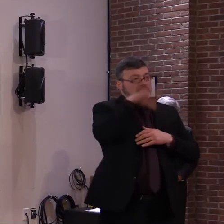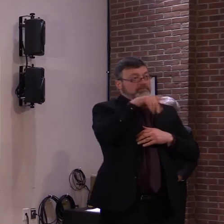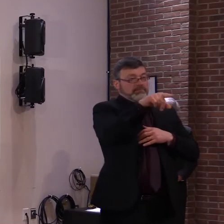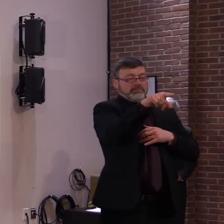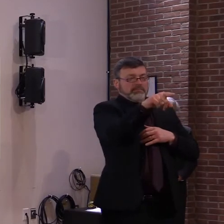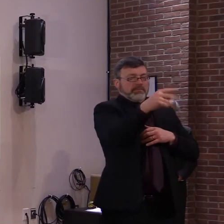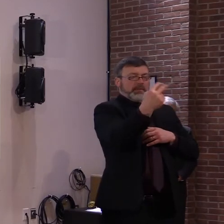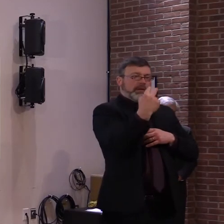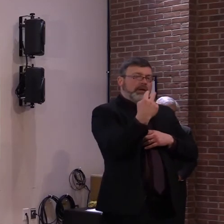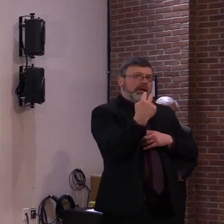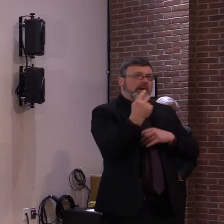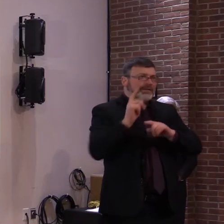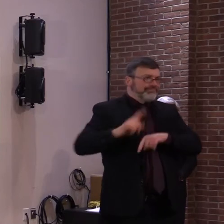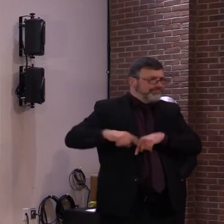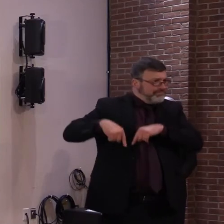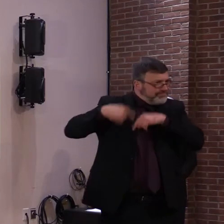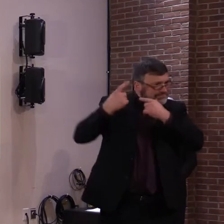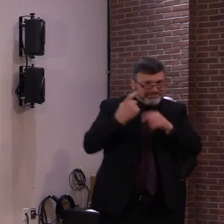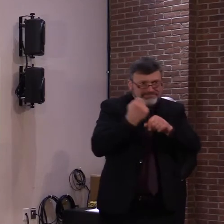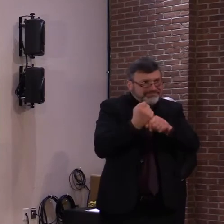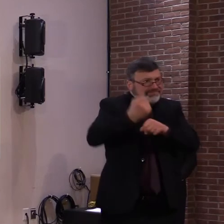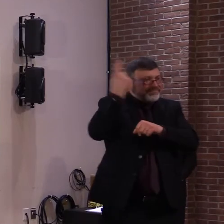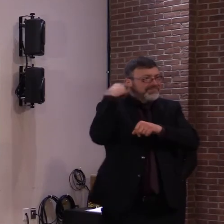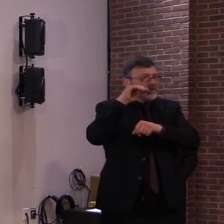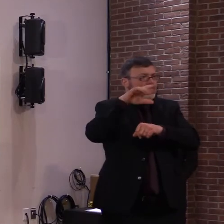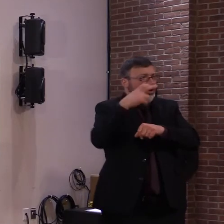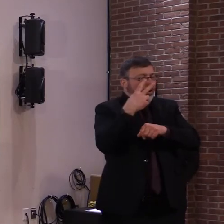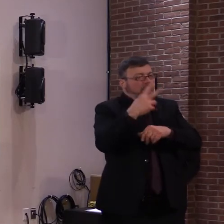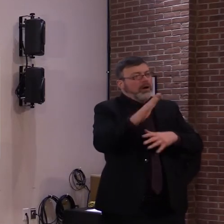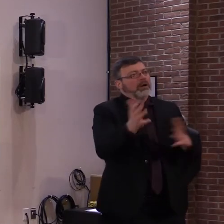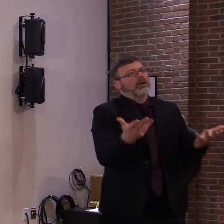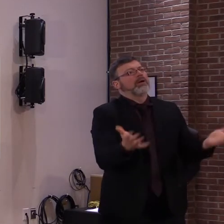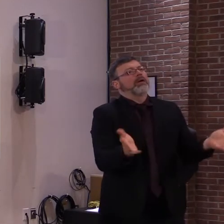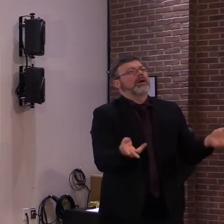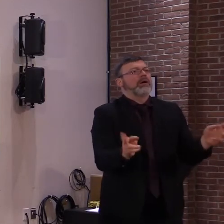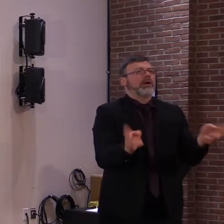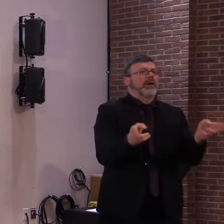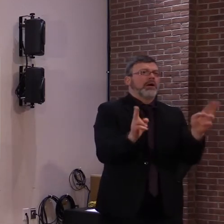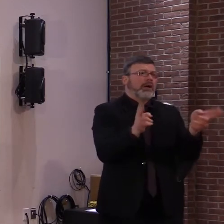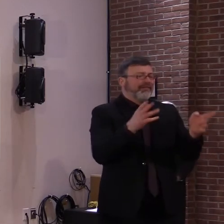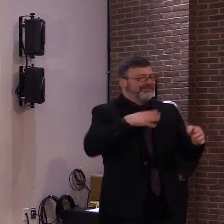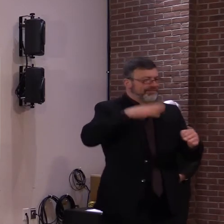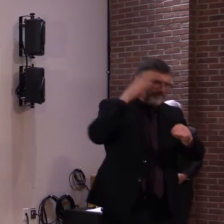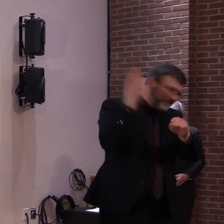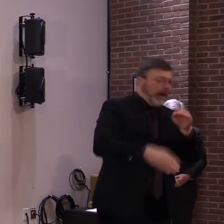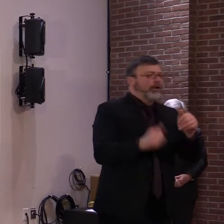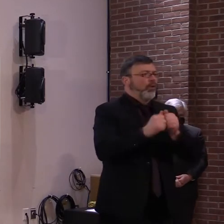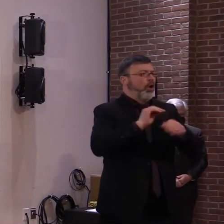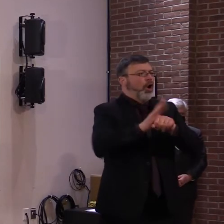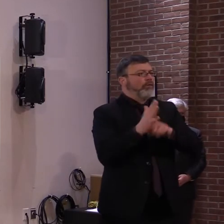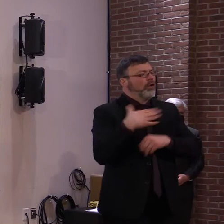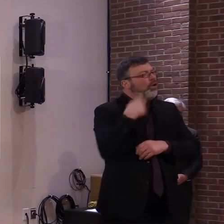get us all closer to life as it once was with our family, friends and communities.